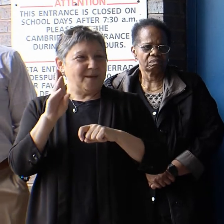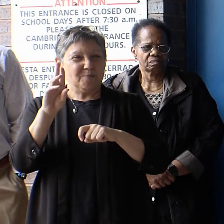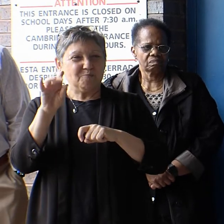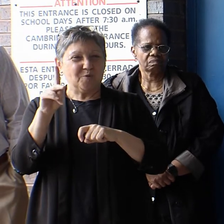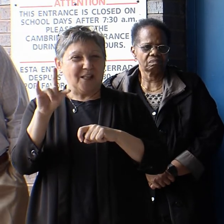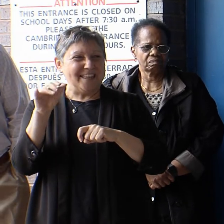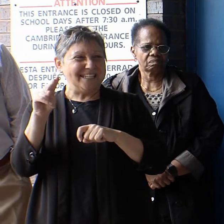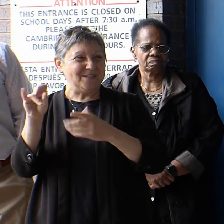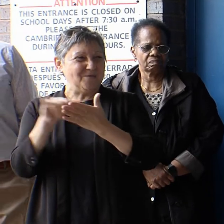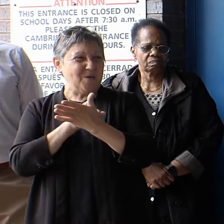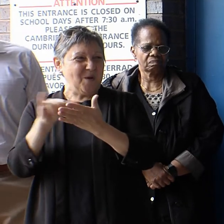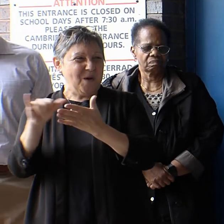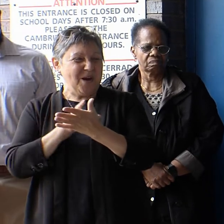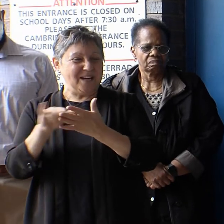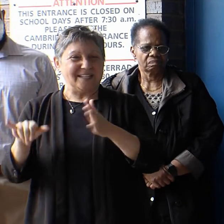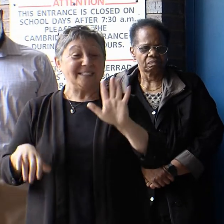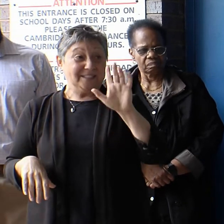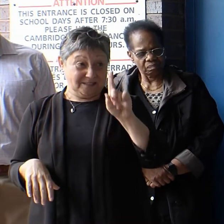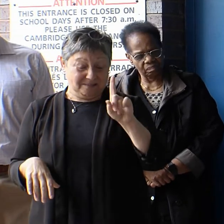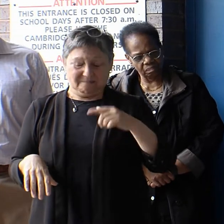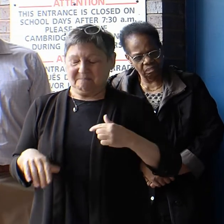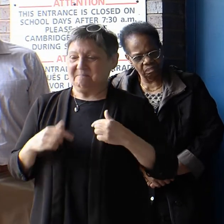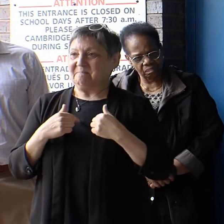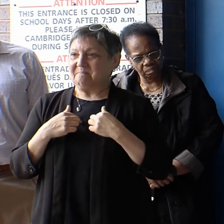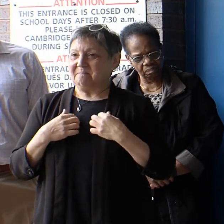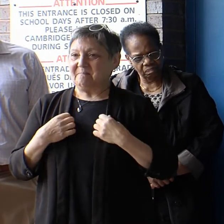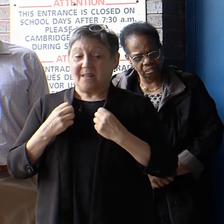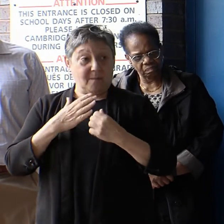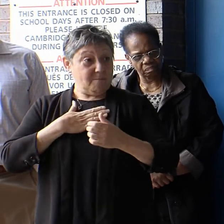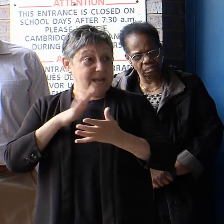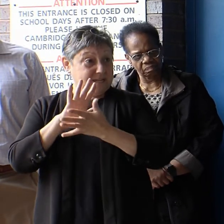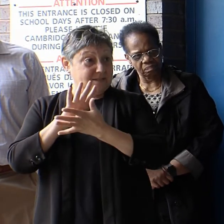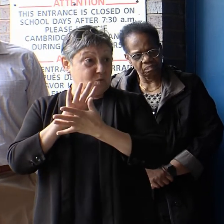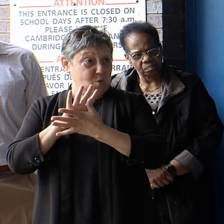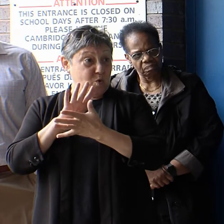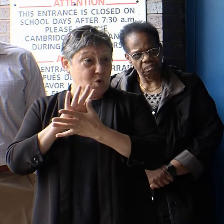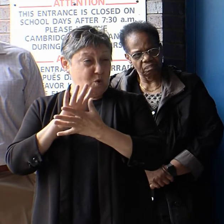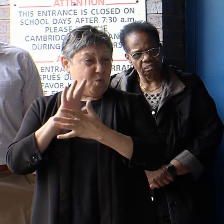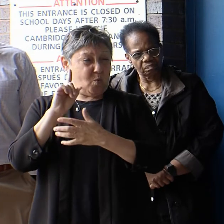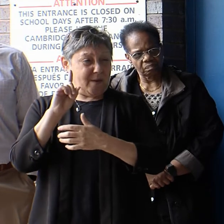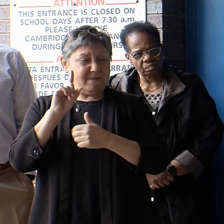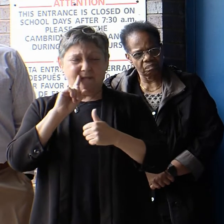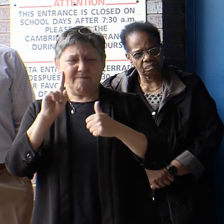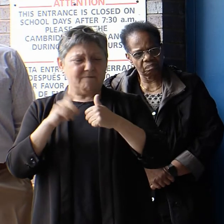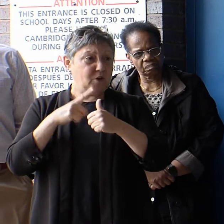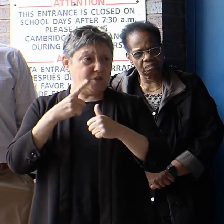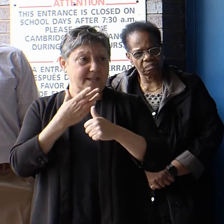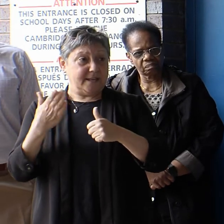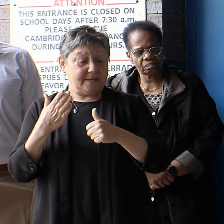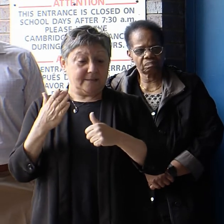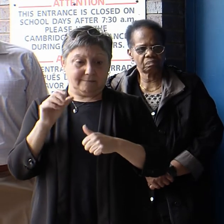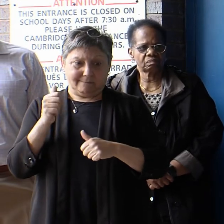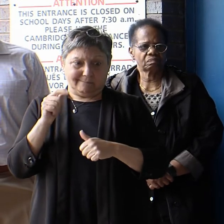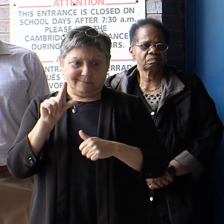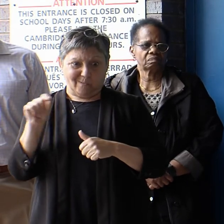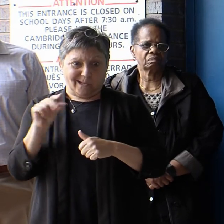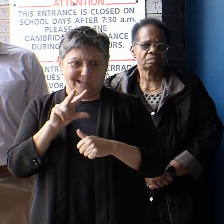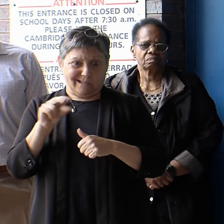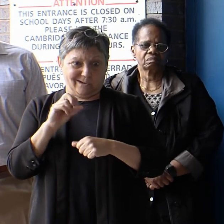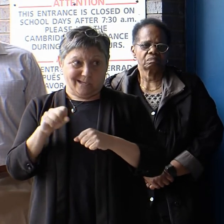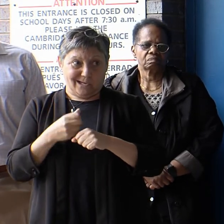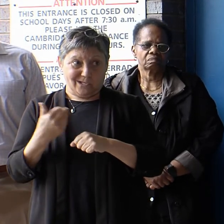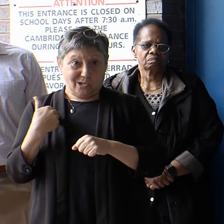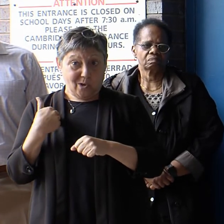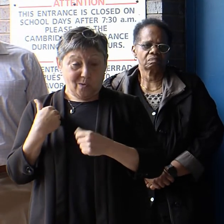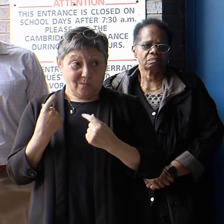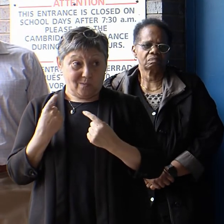And one of the first things I did at Clara Barton High School many, many, many decades ago was